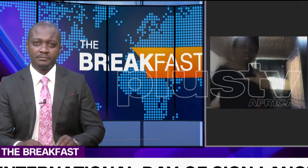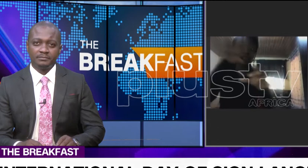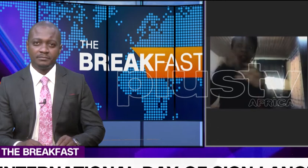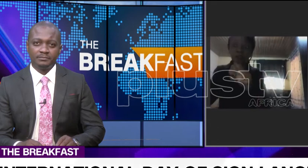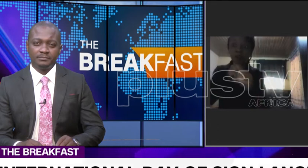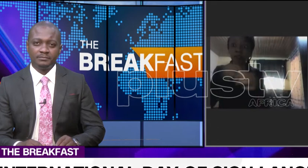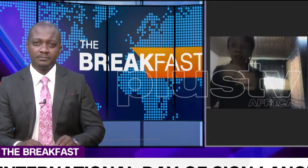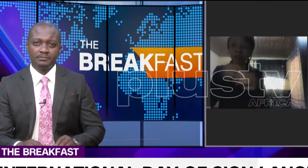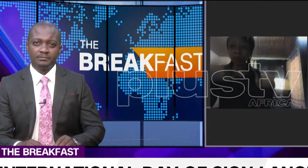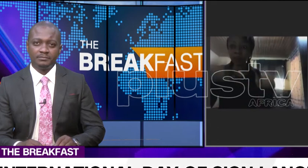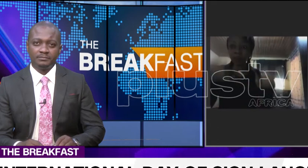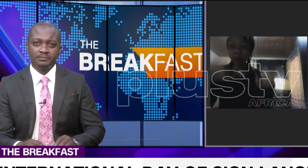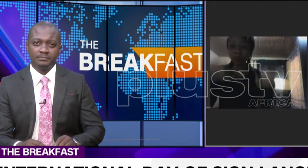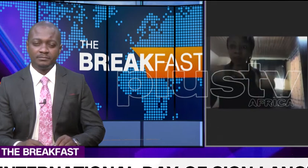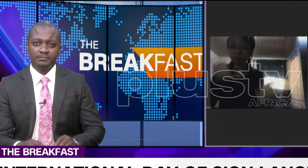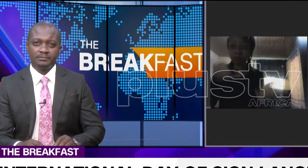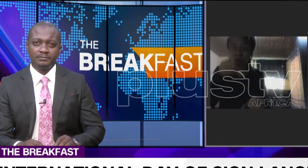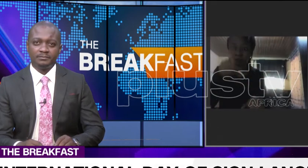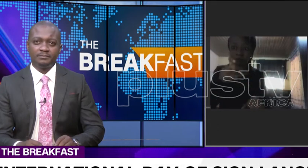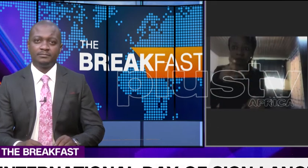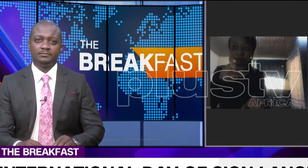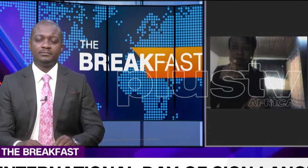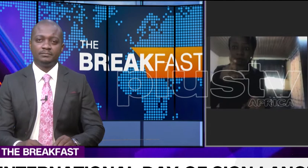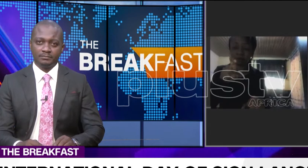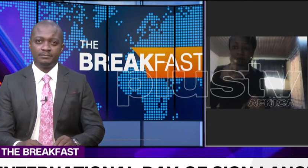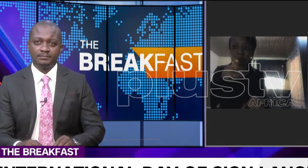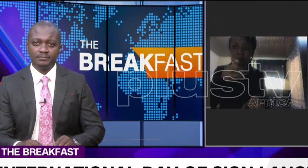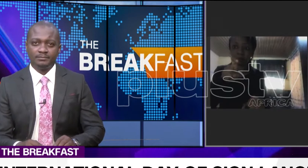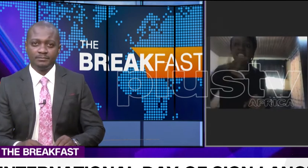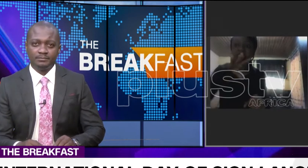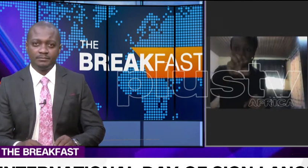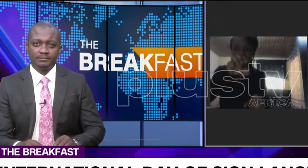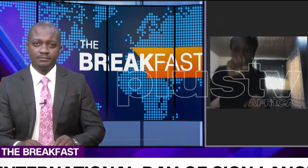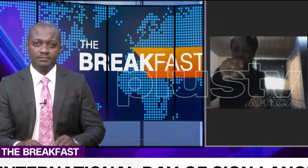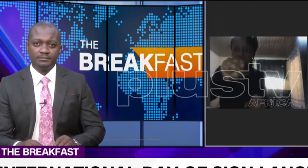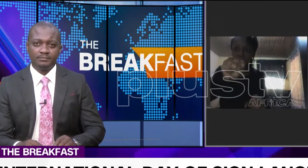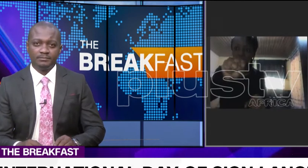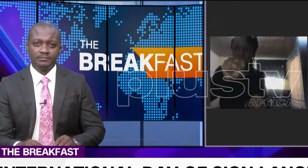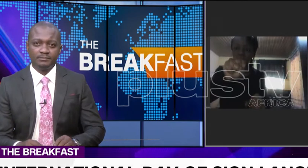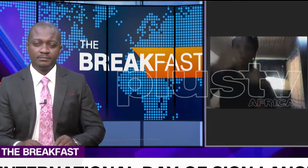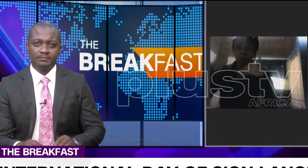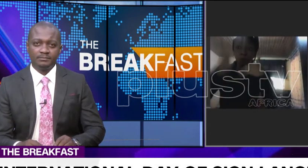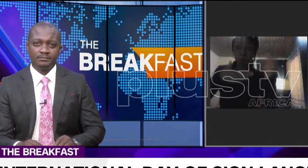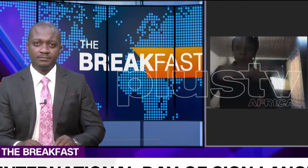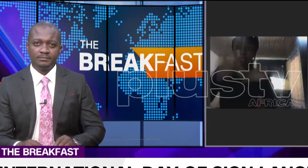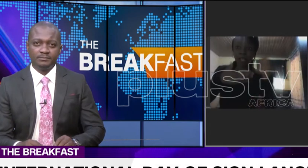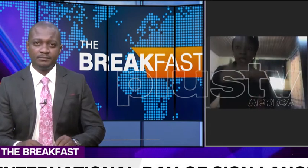My response would be an emphatic yes. Yes, despite the fact that we have not had the right